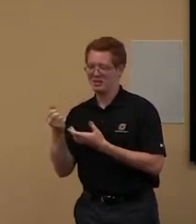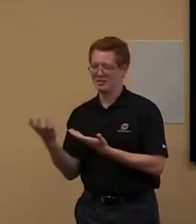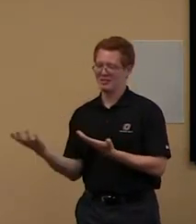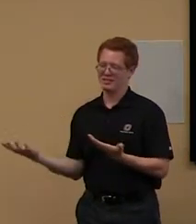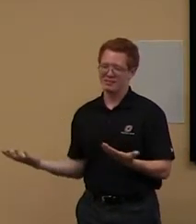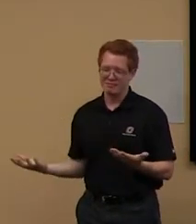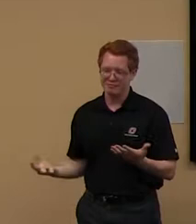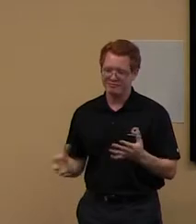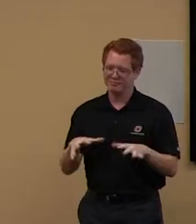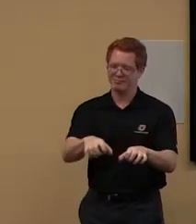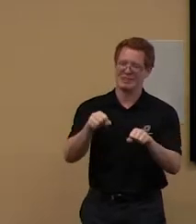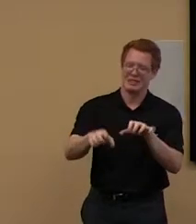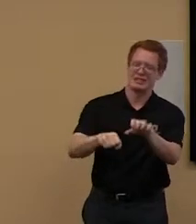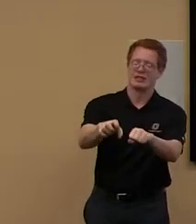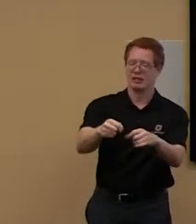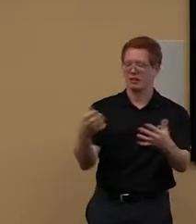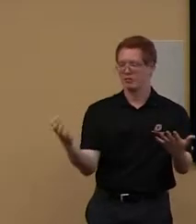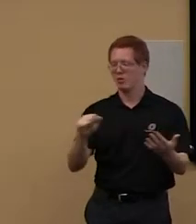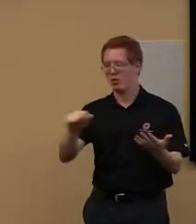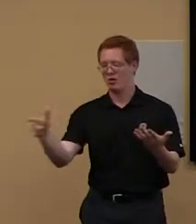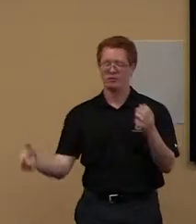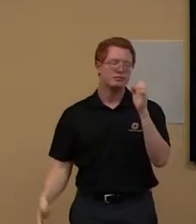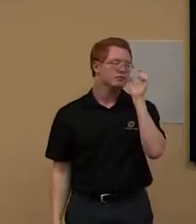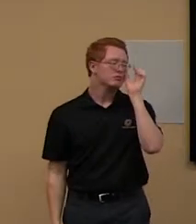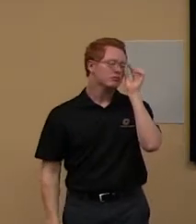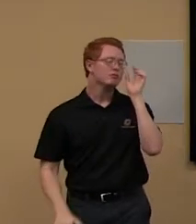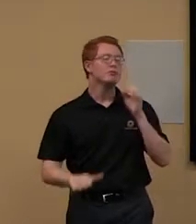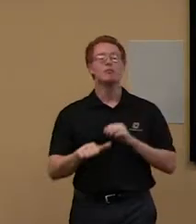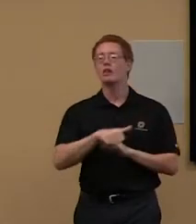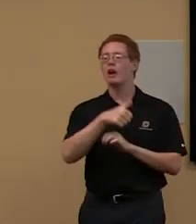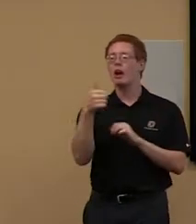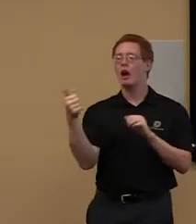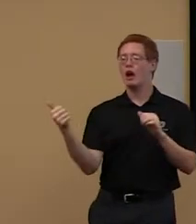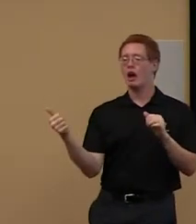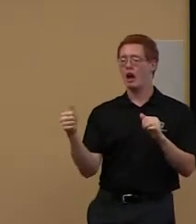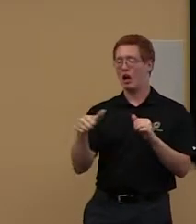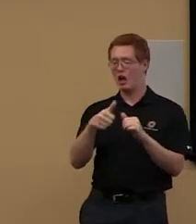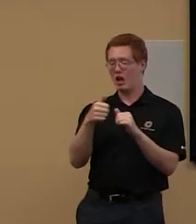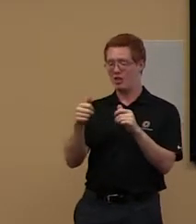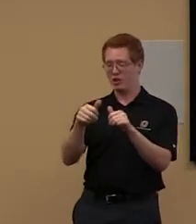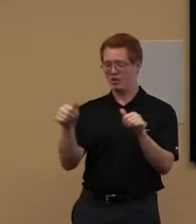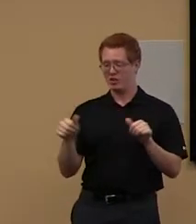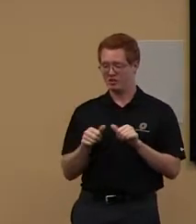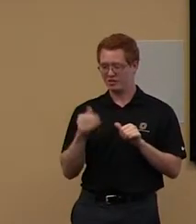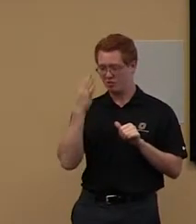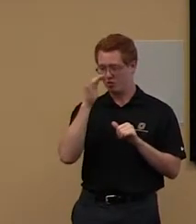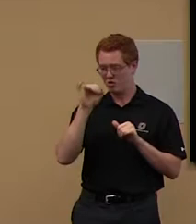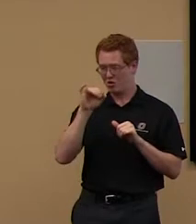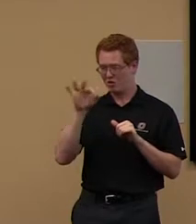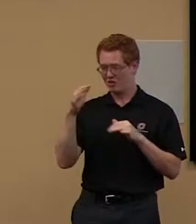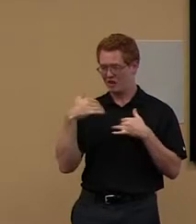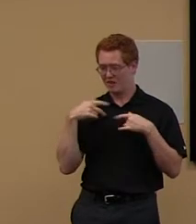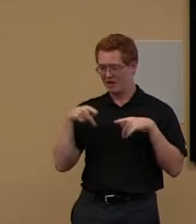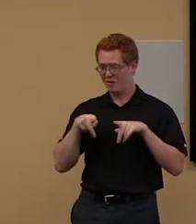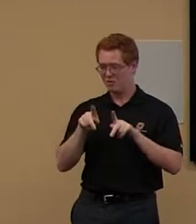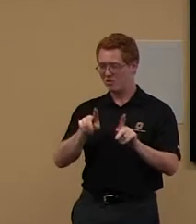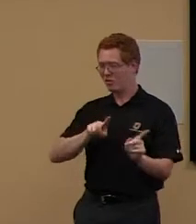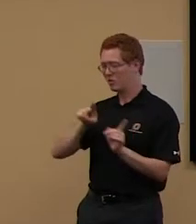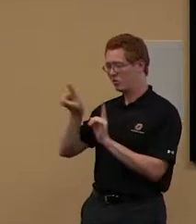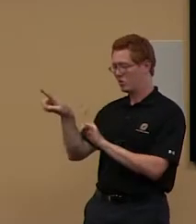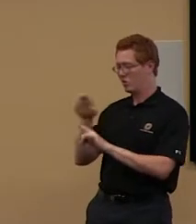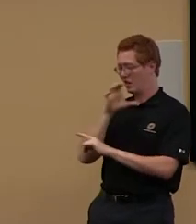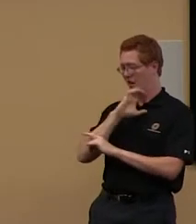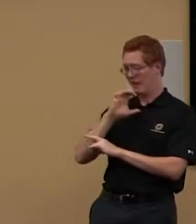Other spaces, I don't know if you've had the opportunity to go to our cafe. So obviously we,